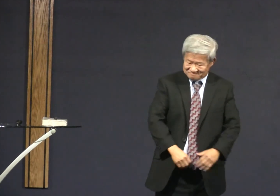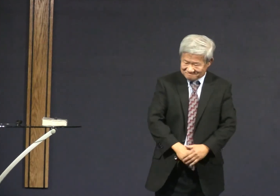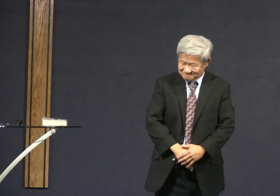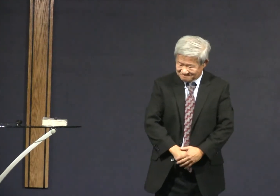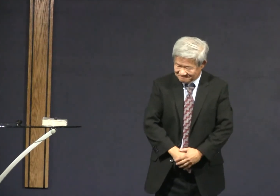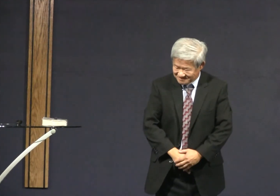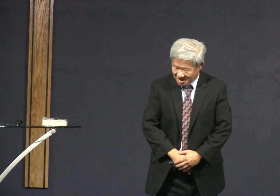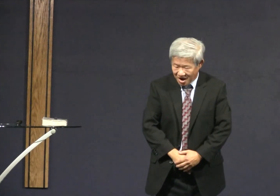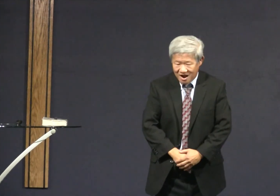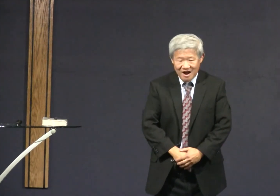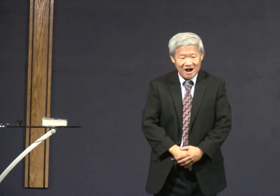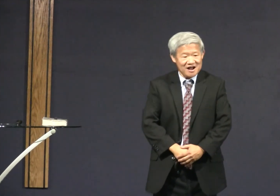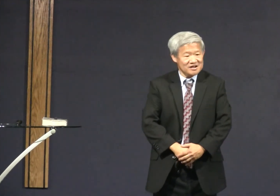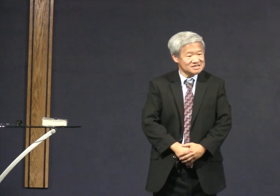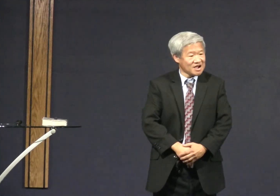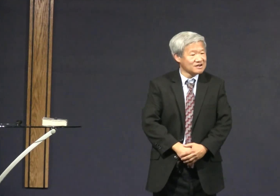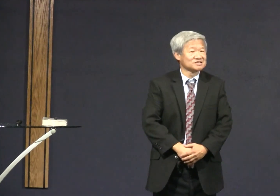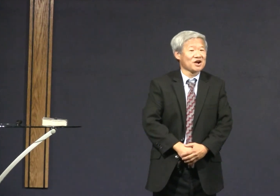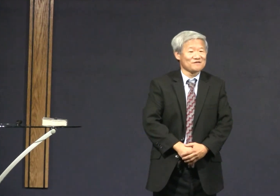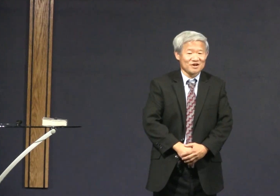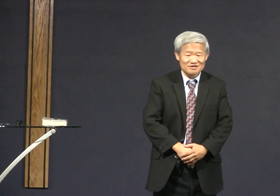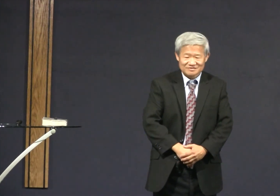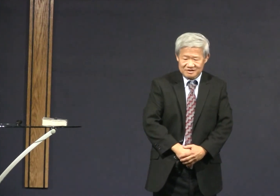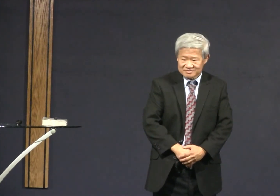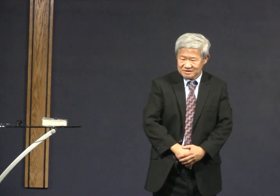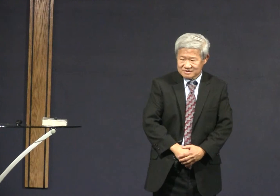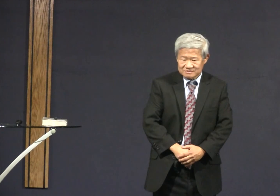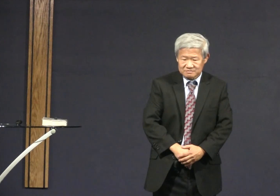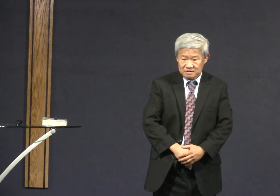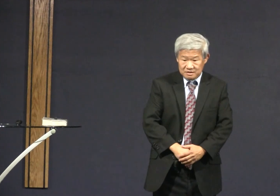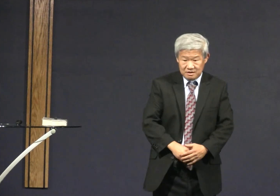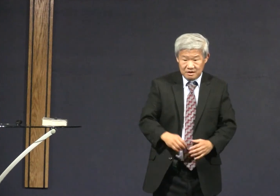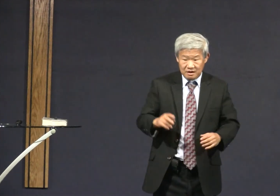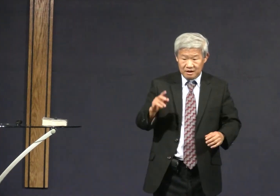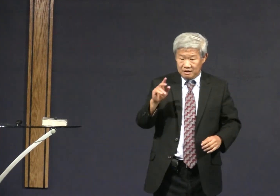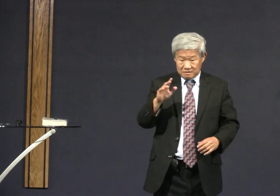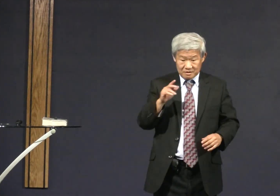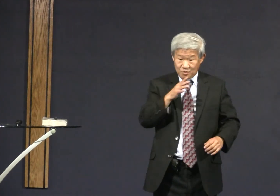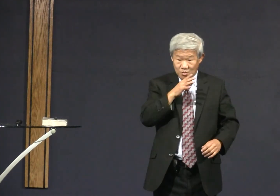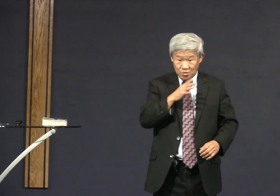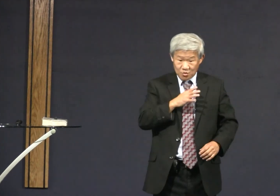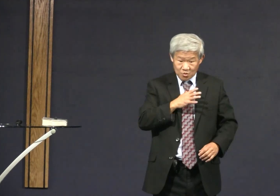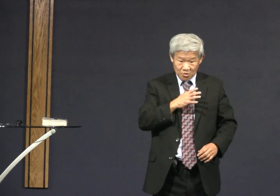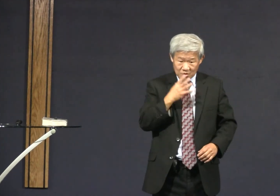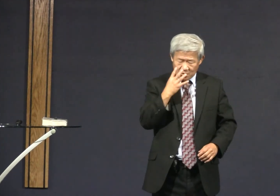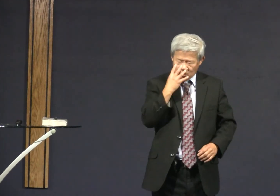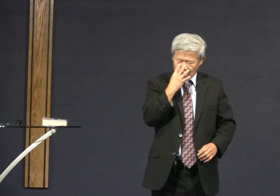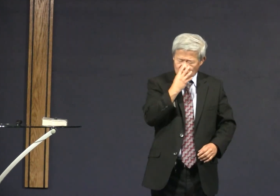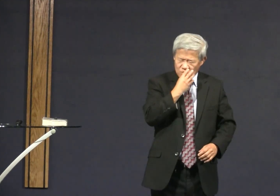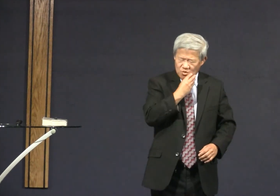they were greeted by a man who resembled the picture of Dracula